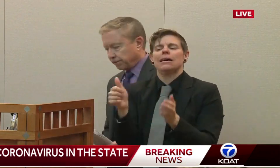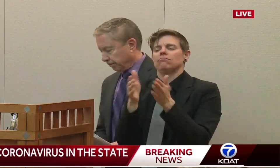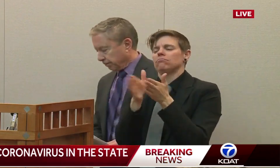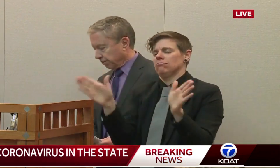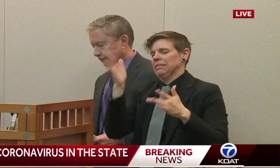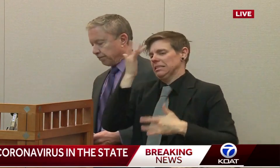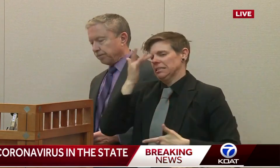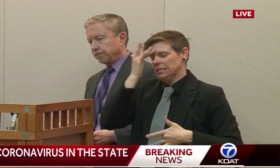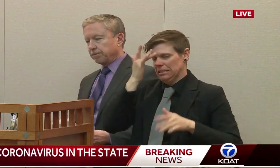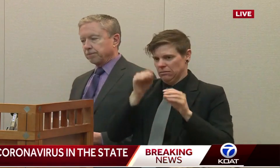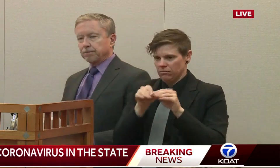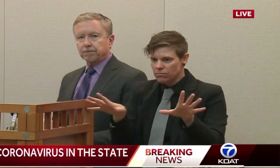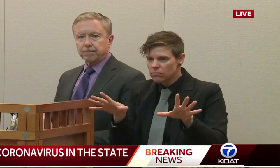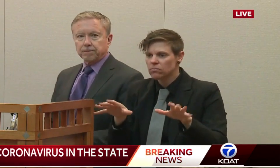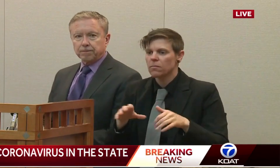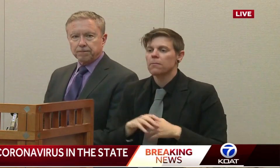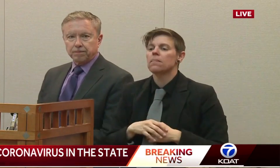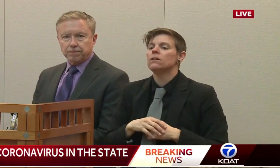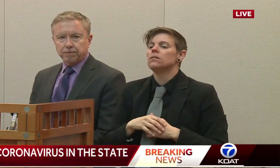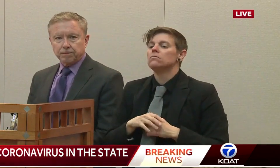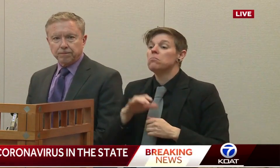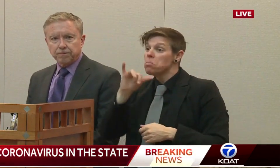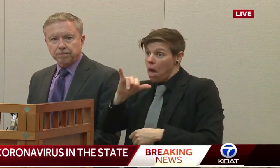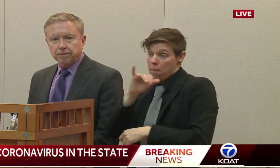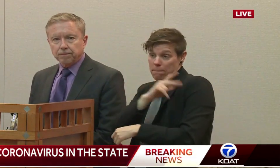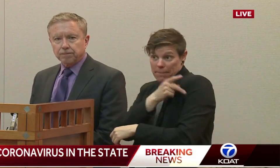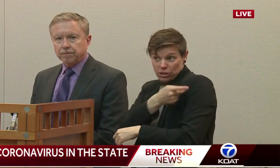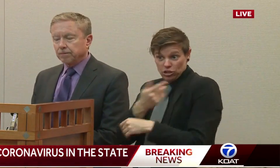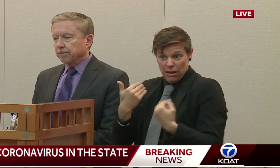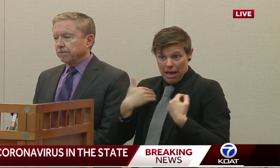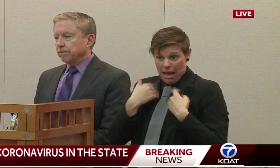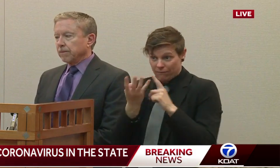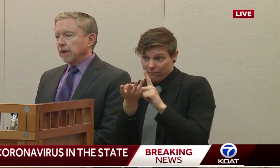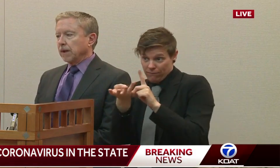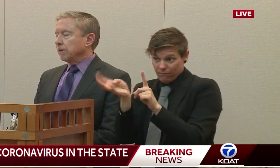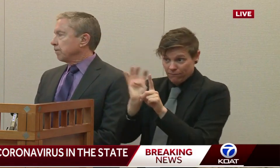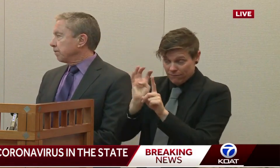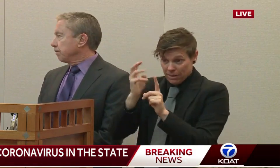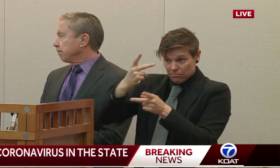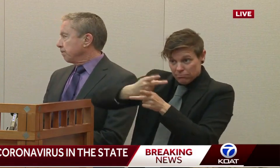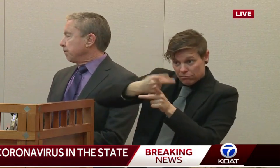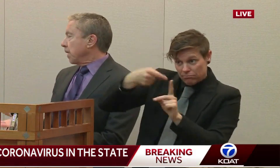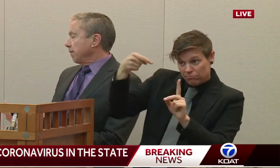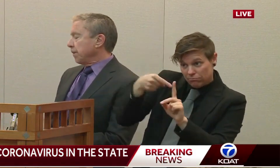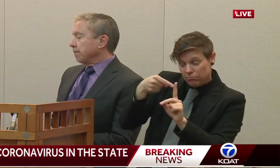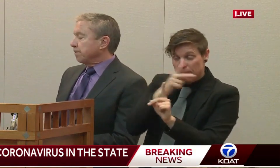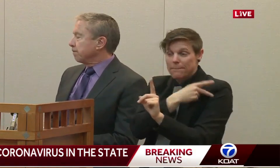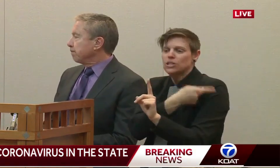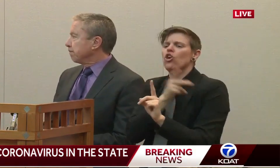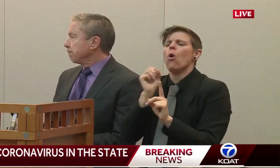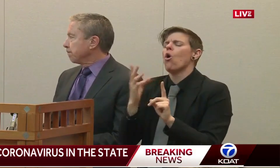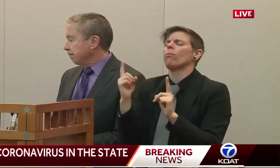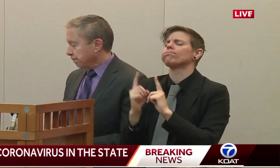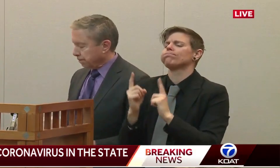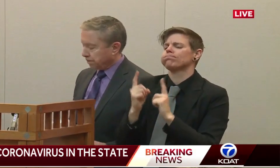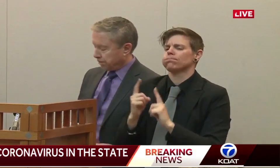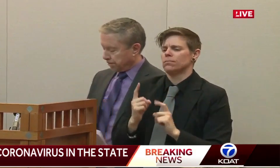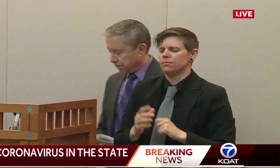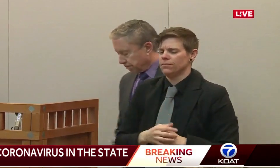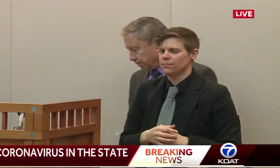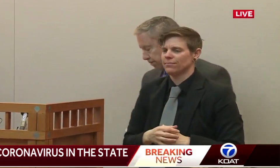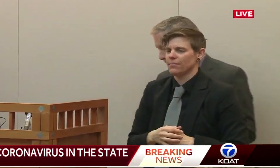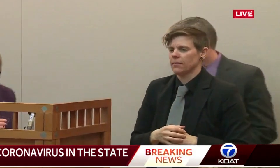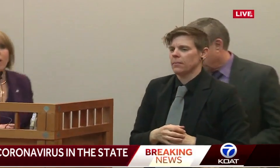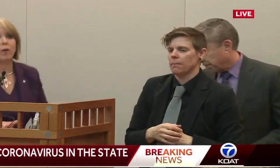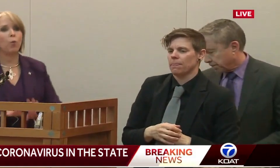situation, like one nurse per, or is it a whole group without one person? I think it depends. It depends.